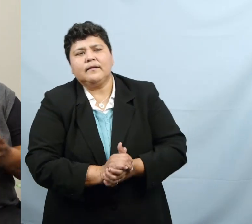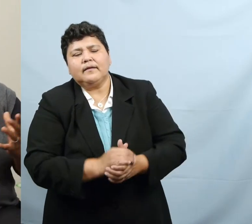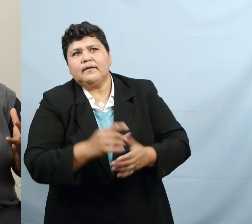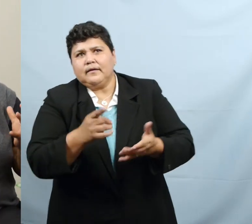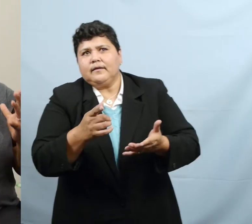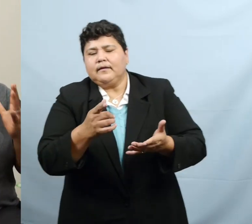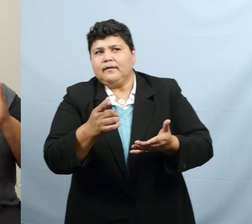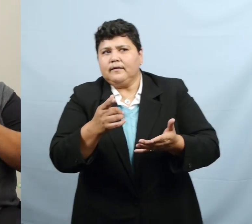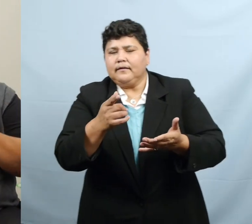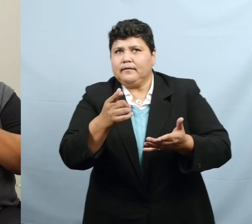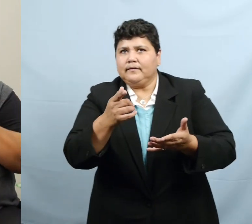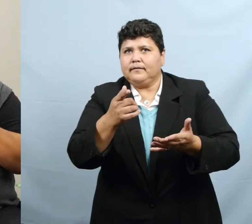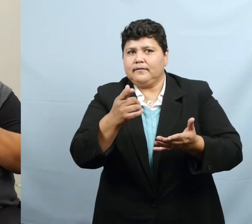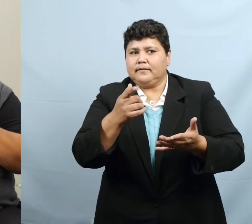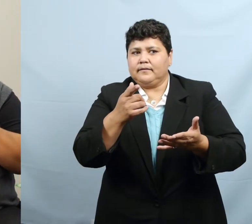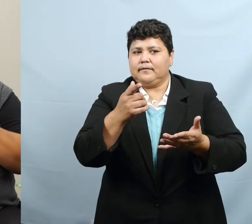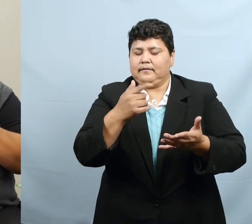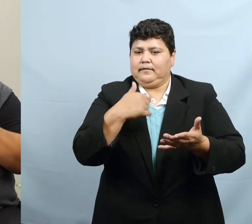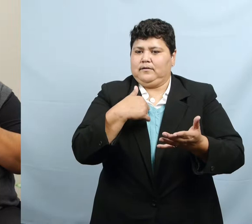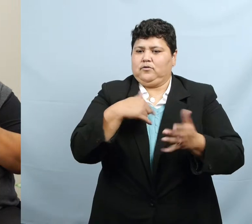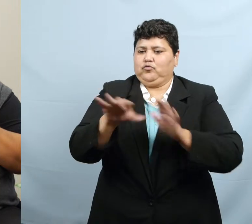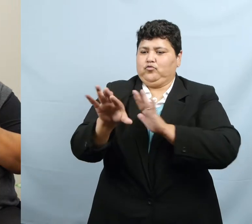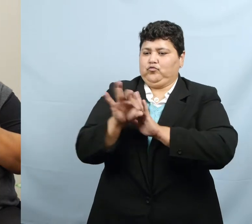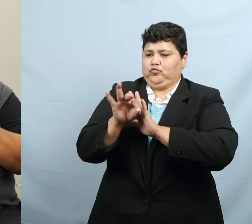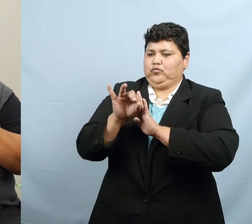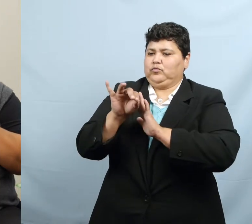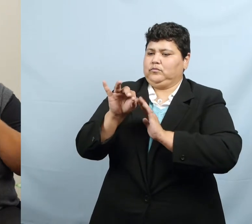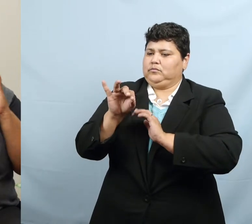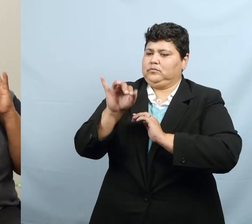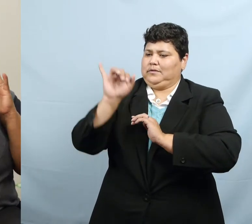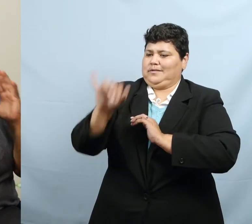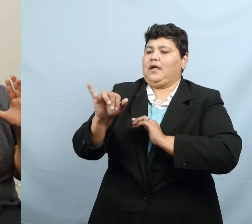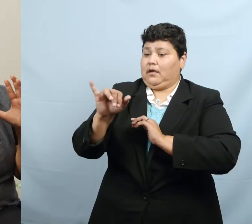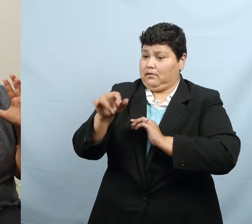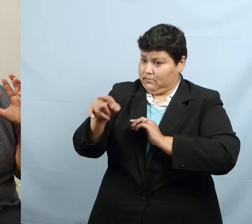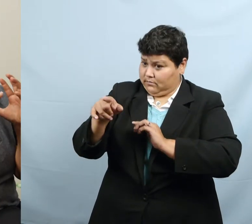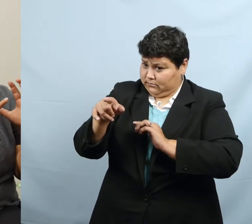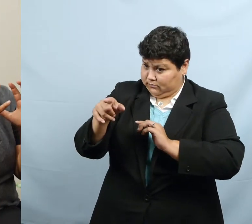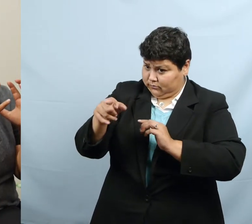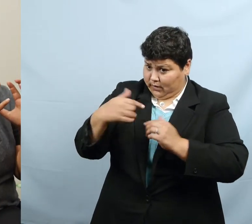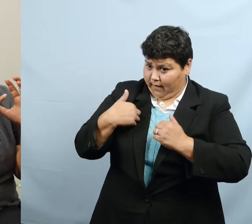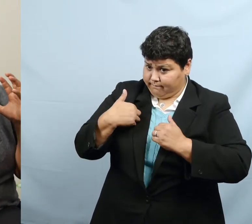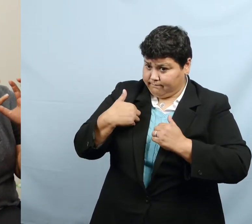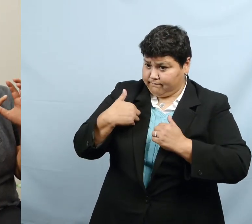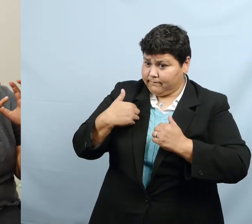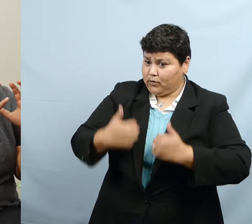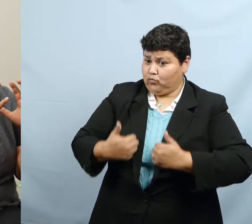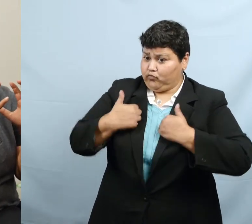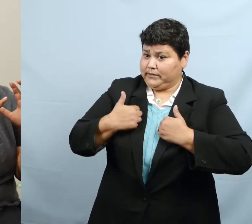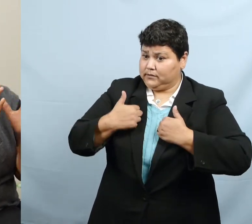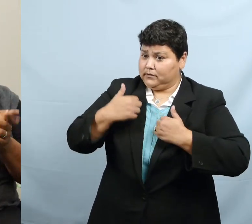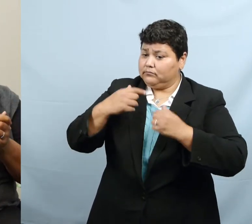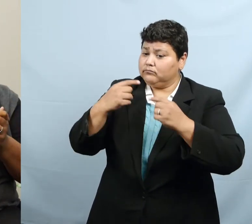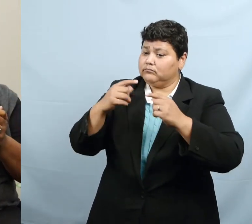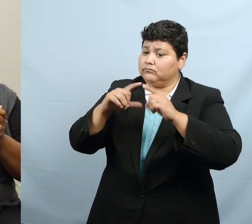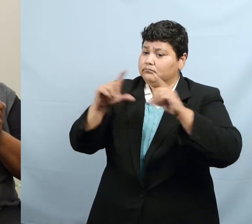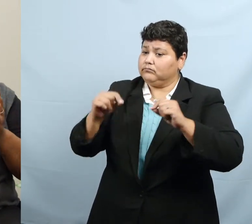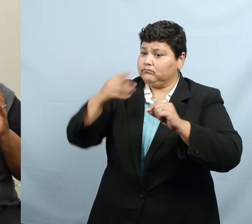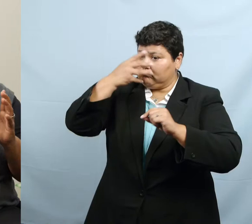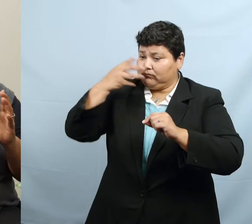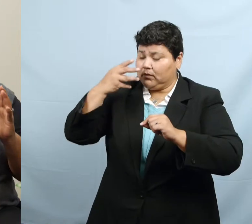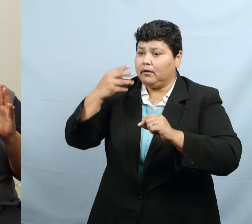Okay, so also knowing the way that deaf culture and deaf language works.